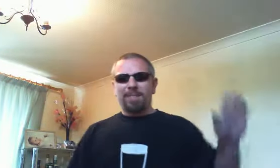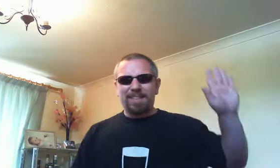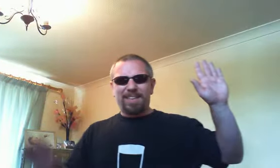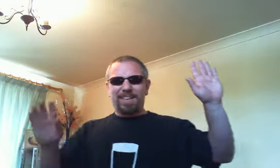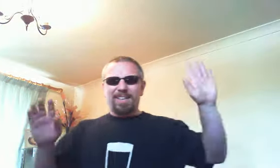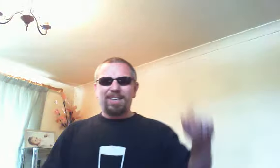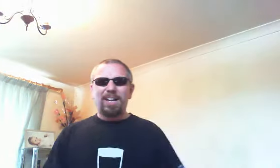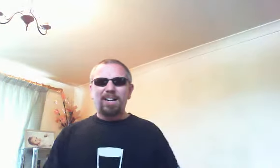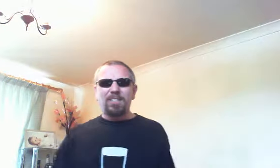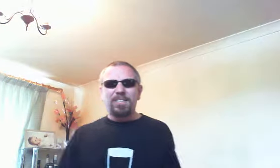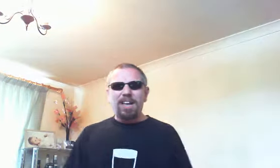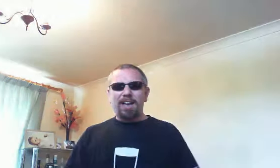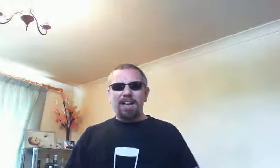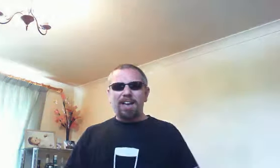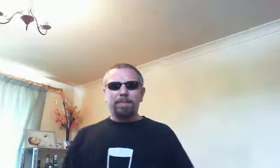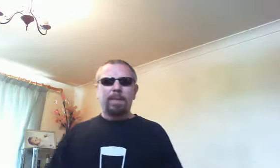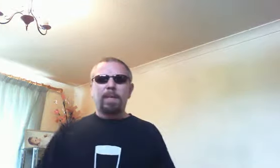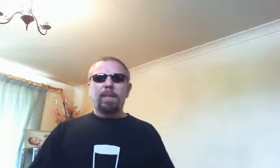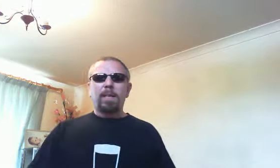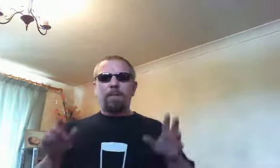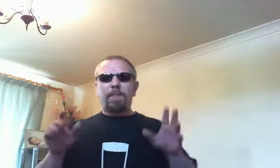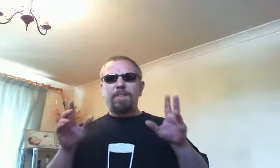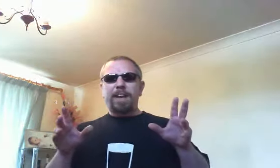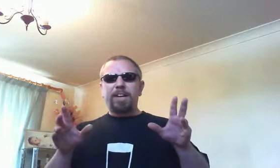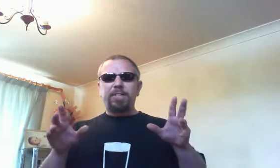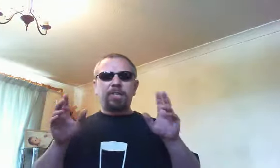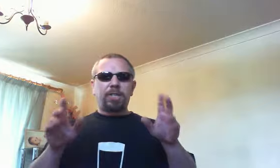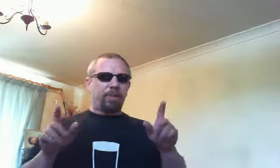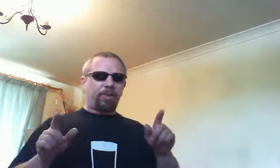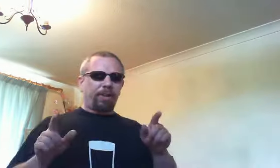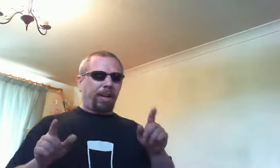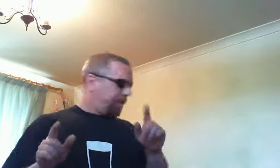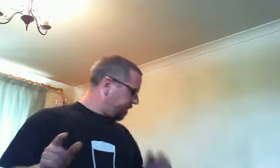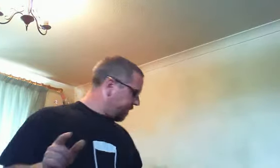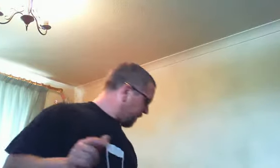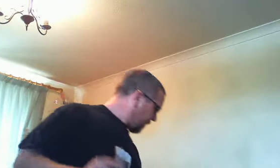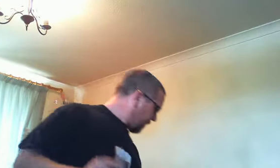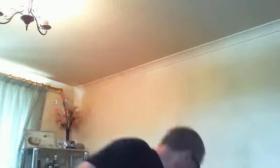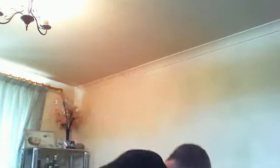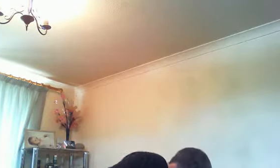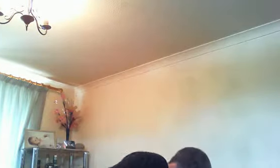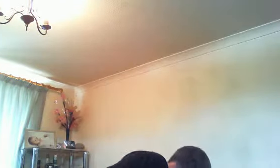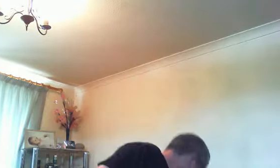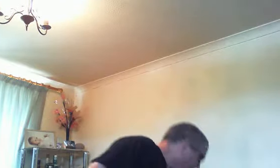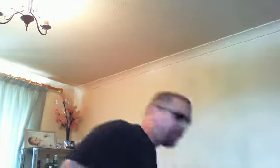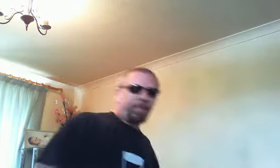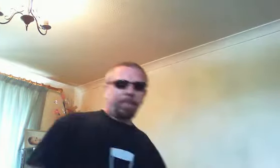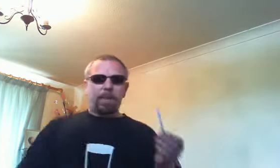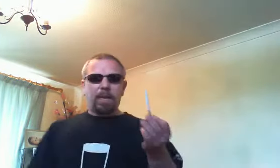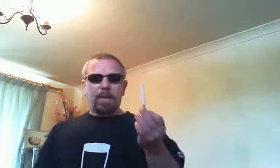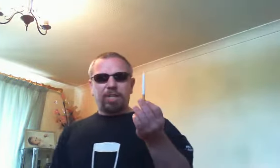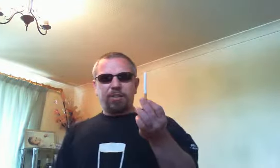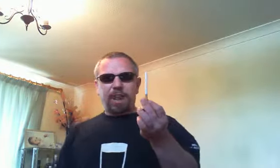hi sunglasses Dave for the vanishing cigarette trick you need a cigarette